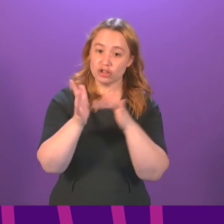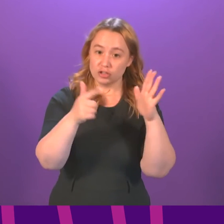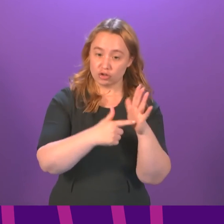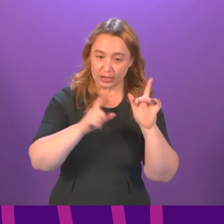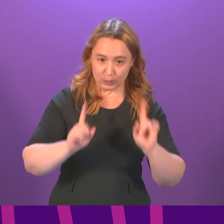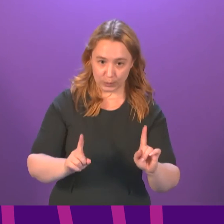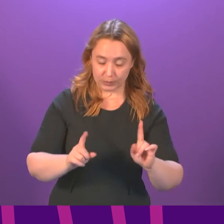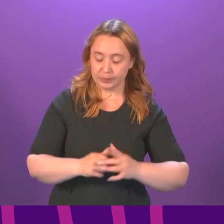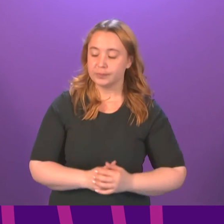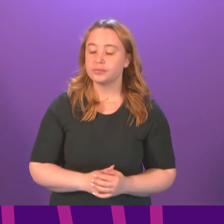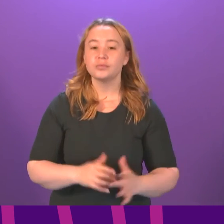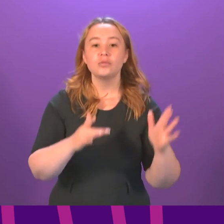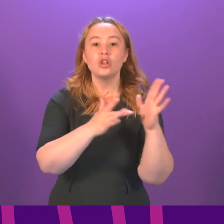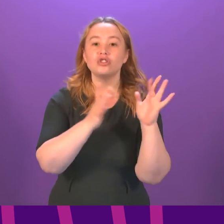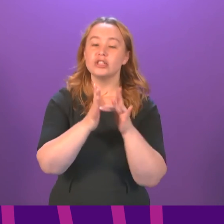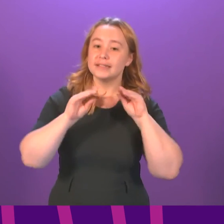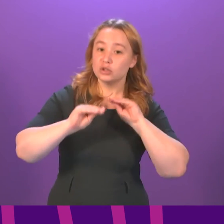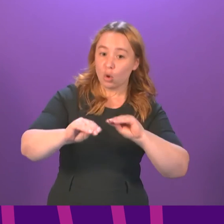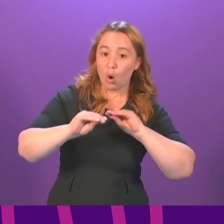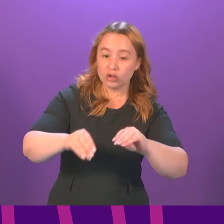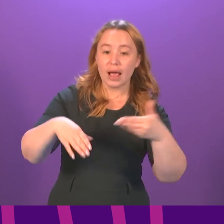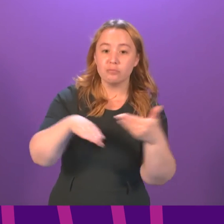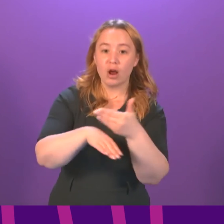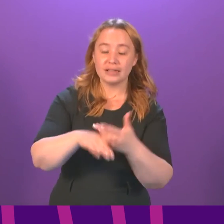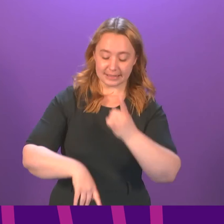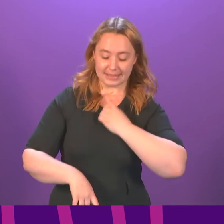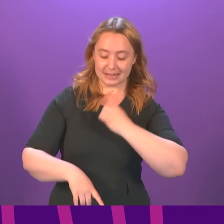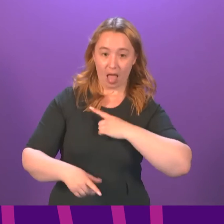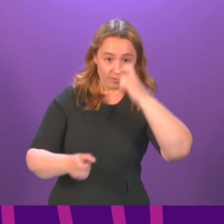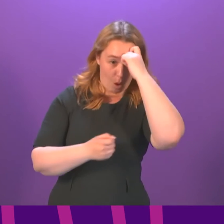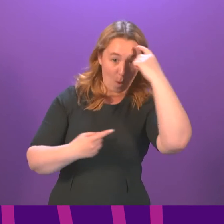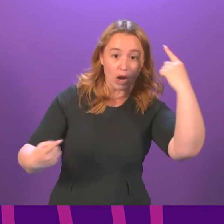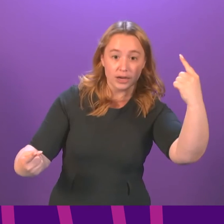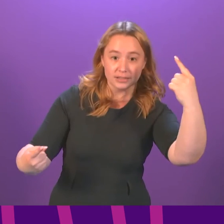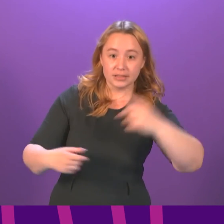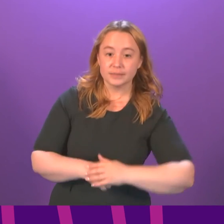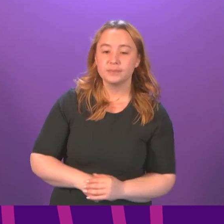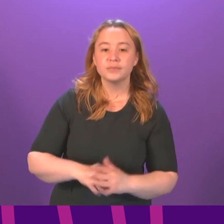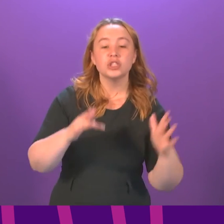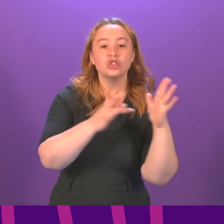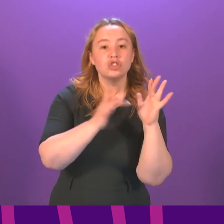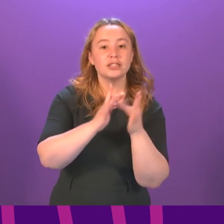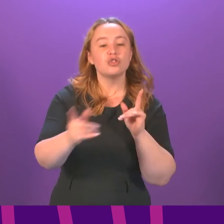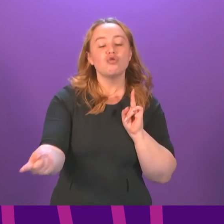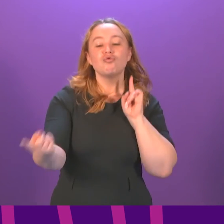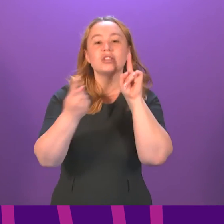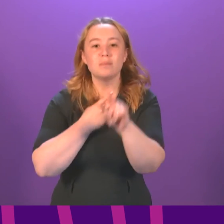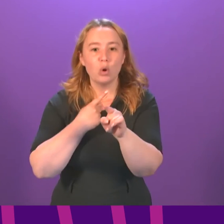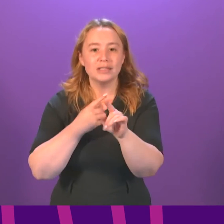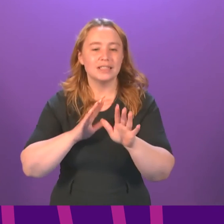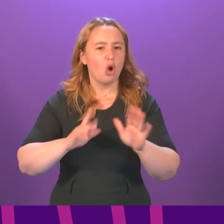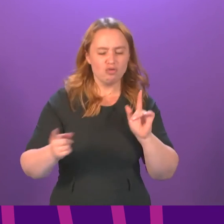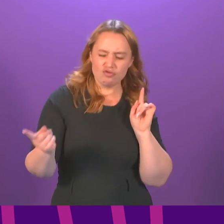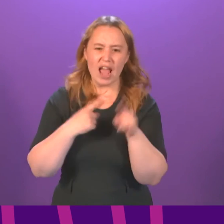Jesus taught and practiced self-awareness. Jesus responded rather than reacted